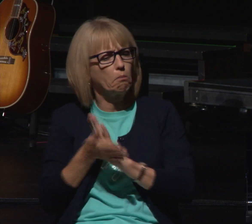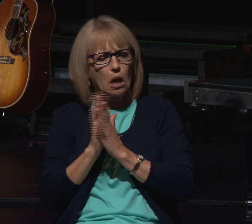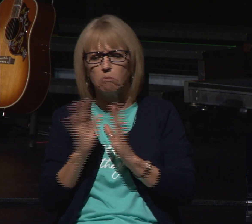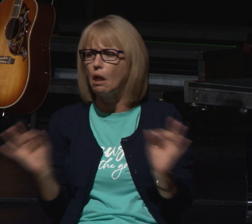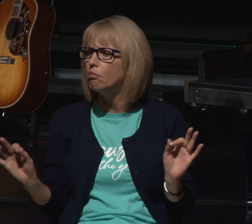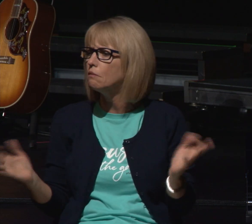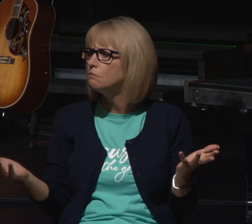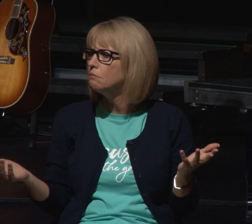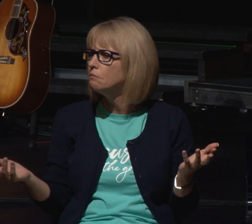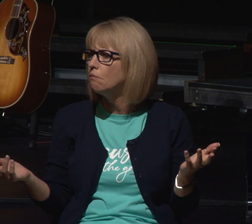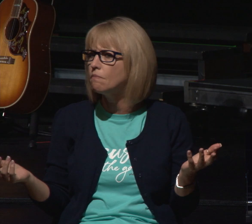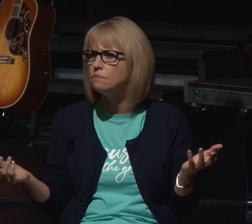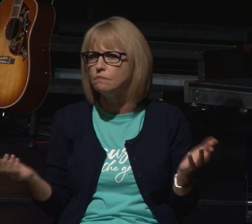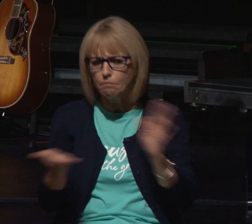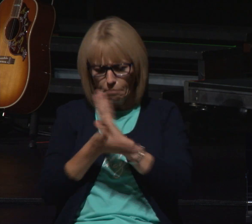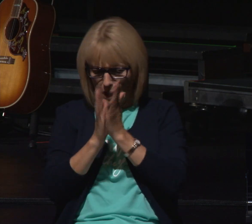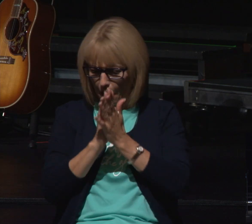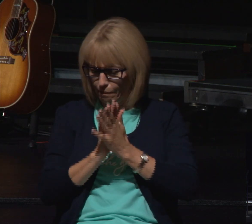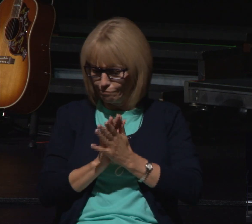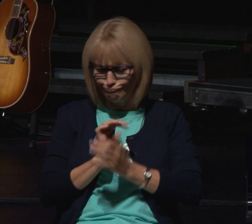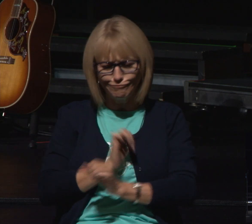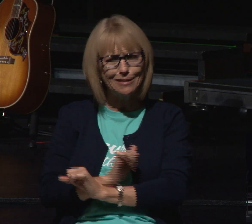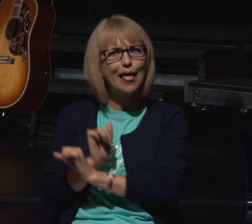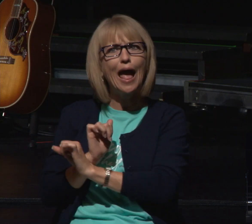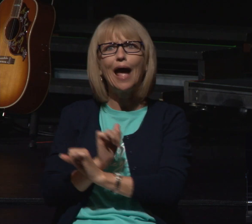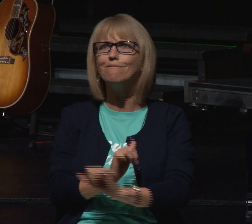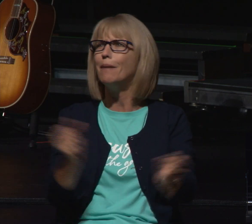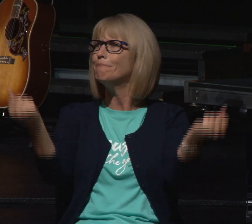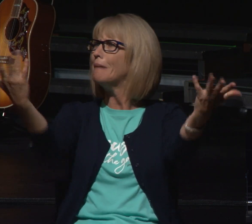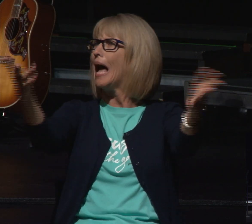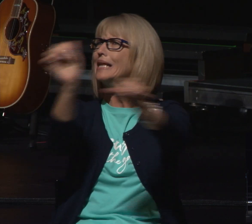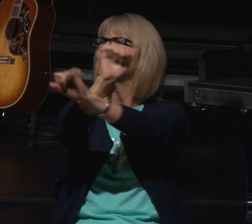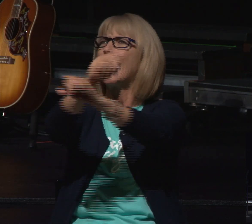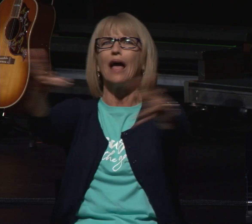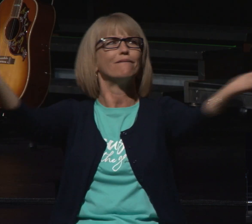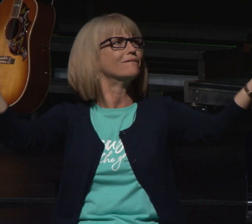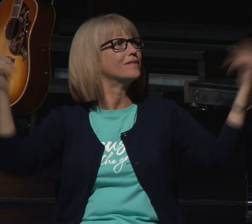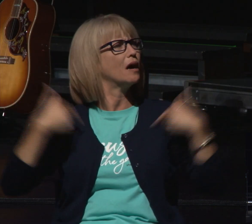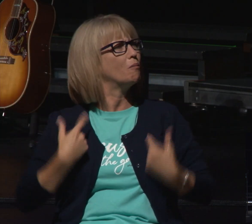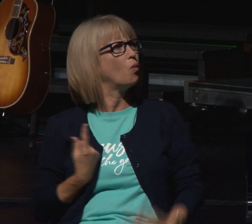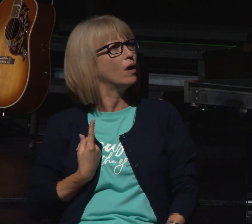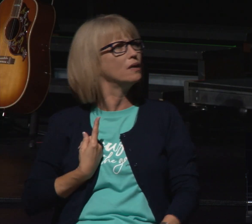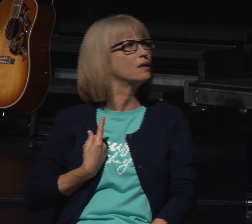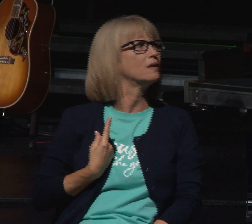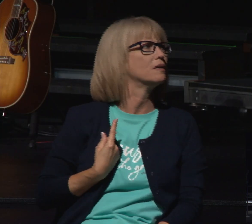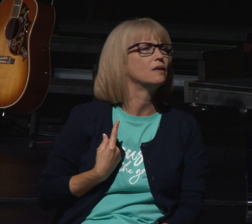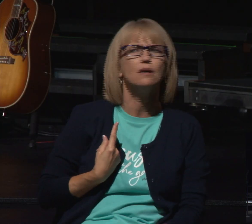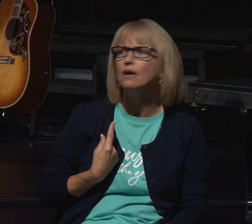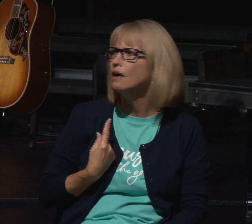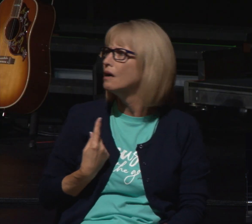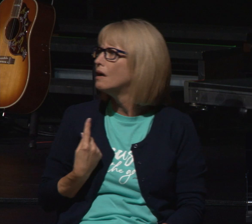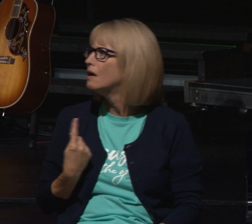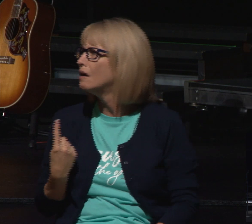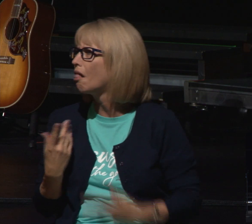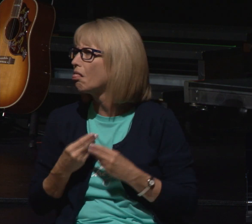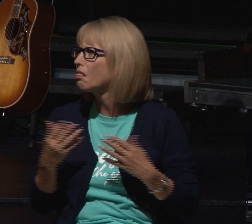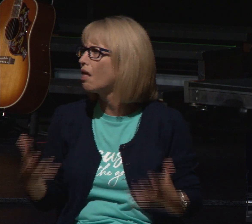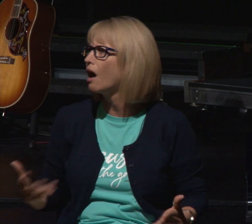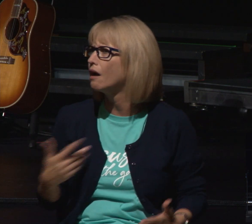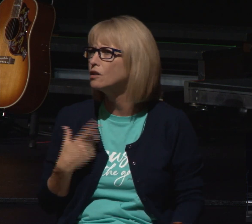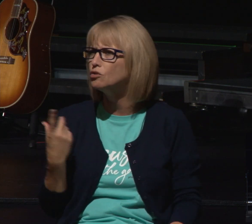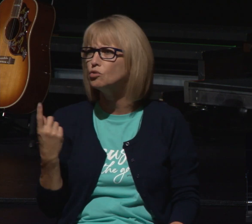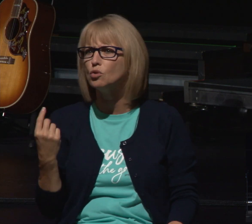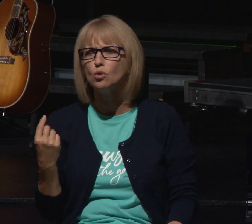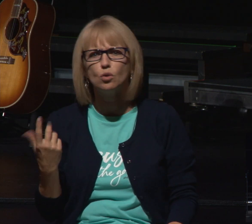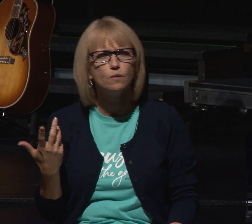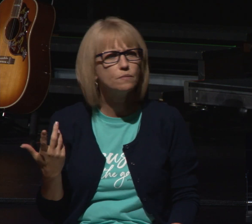obscurity he's just one slave among many and things like things seems like things are turning around for him he does